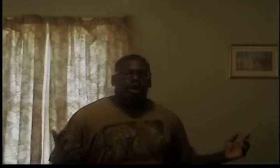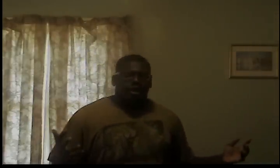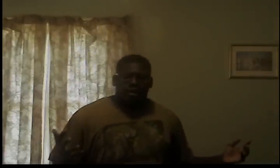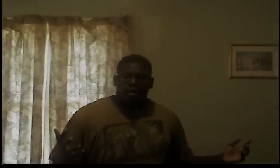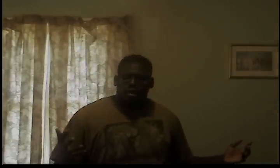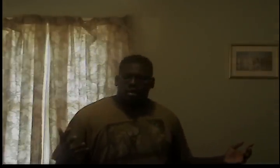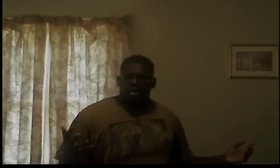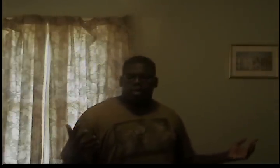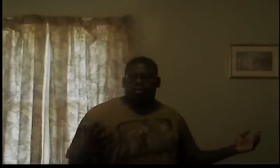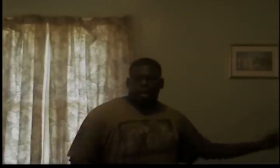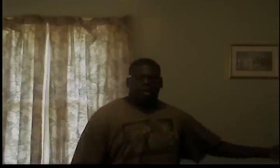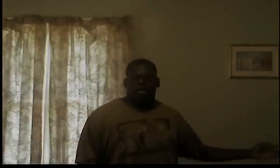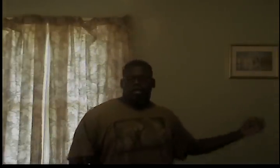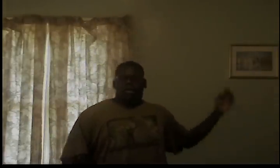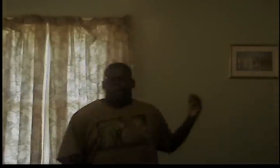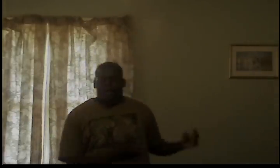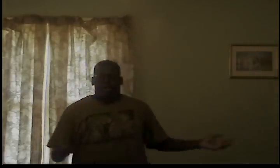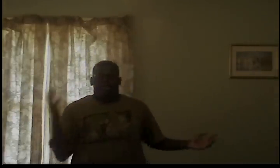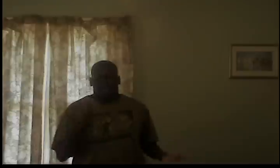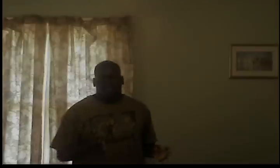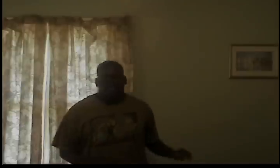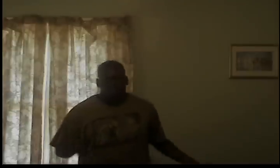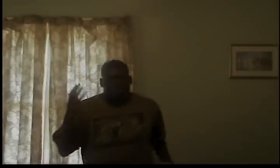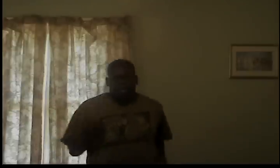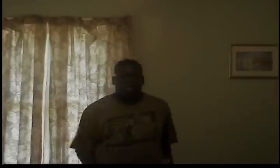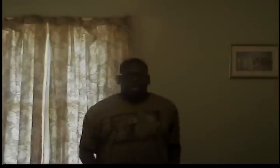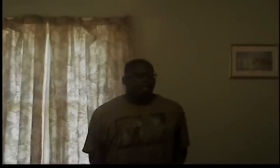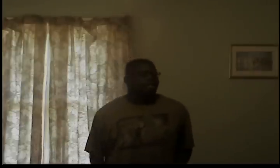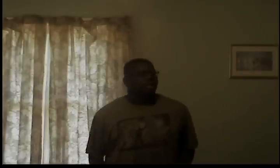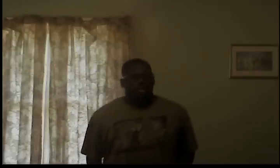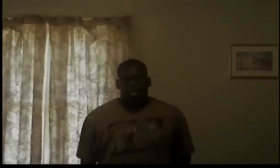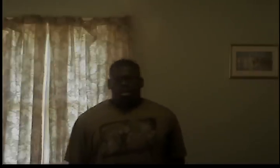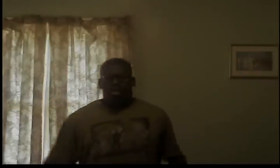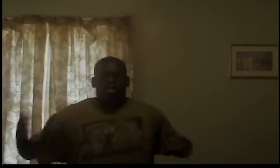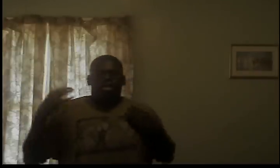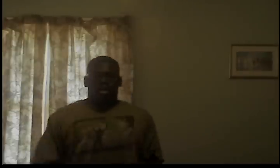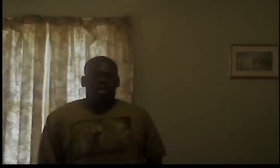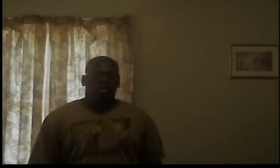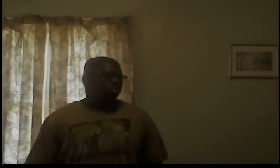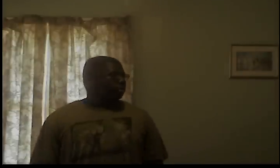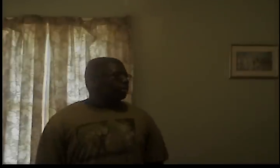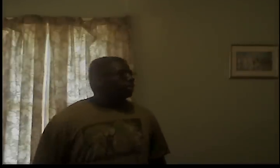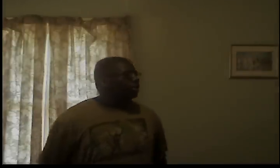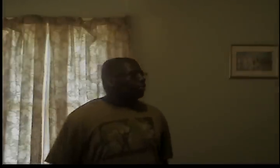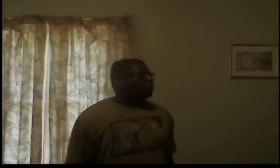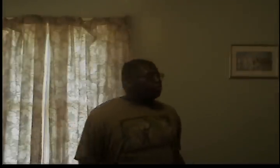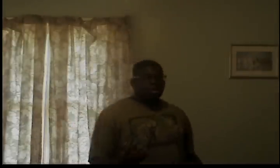you can't compare that that's retarded no why